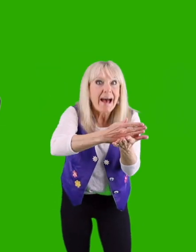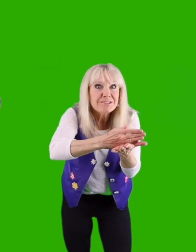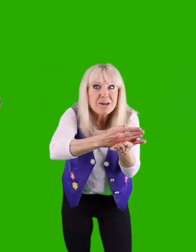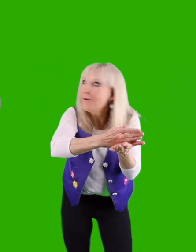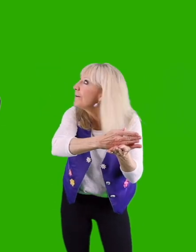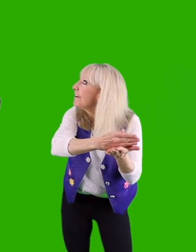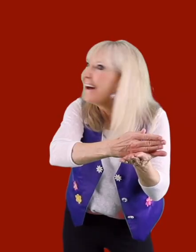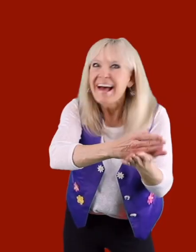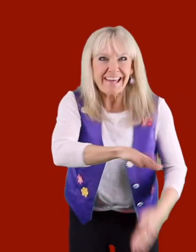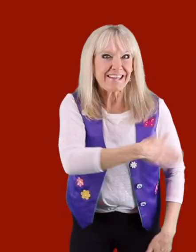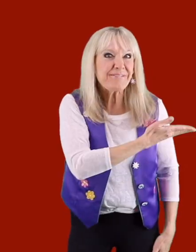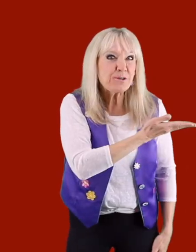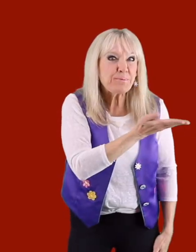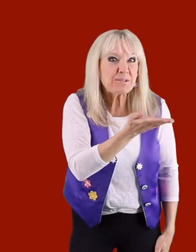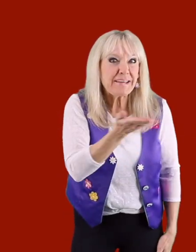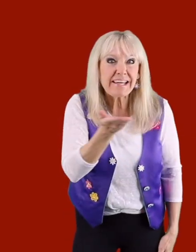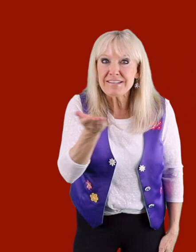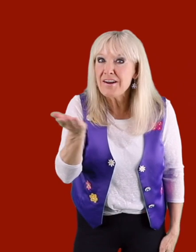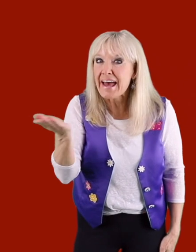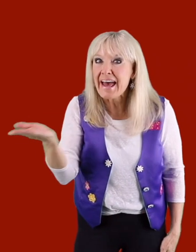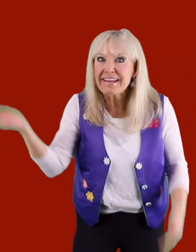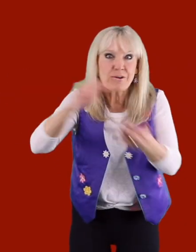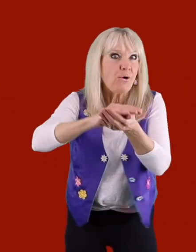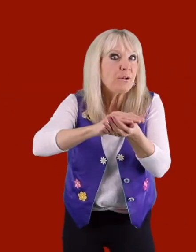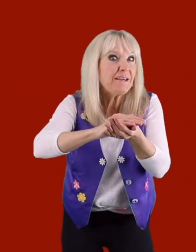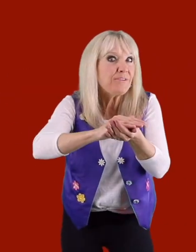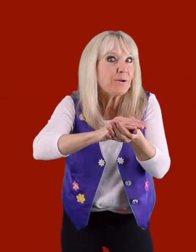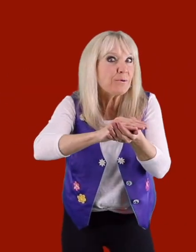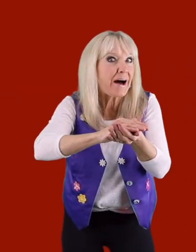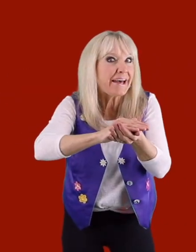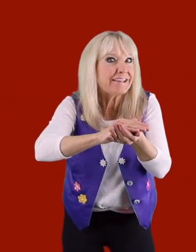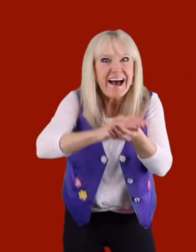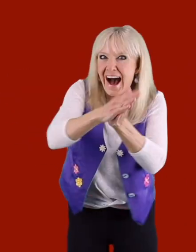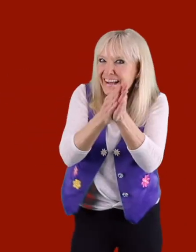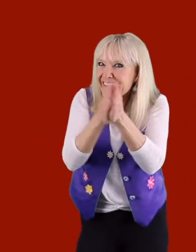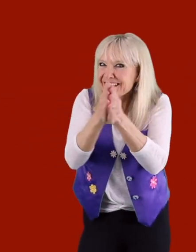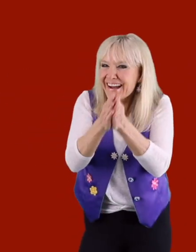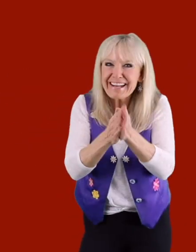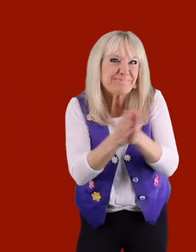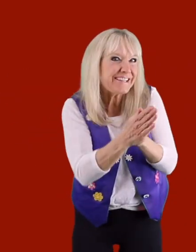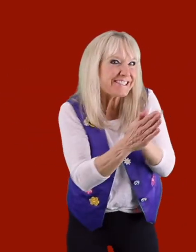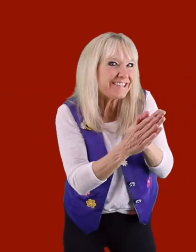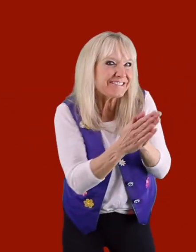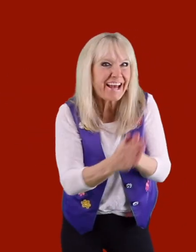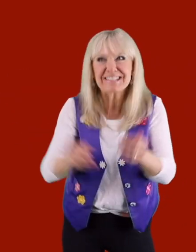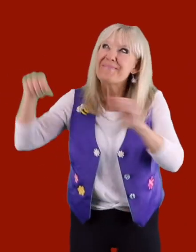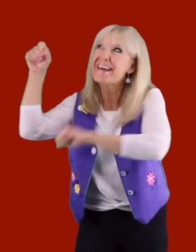Alto. If you put me in your hand and hold me for a while. I'll heat right up and start to dance in my